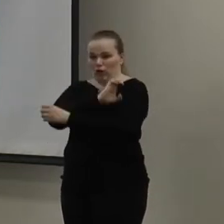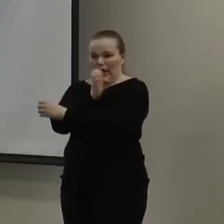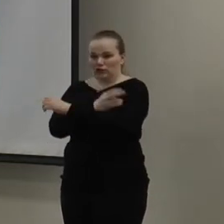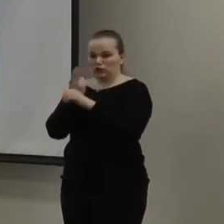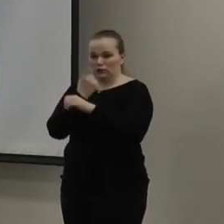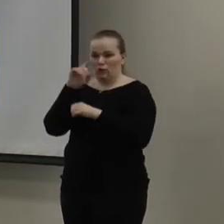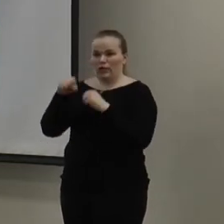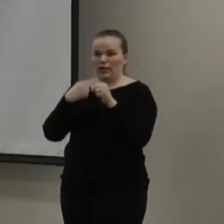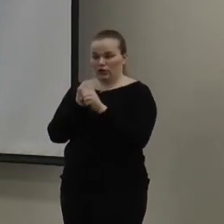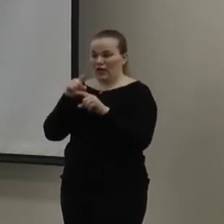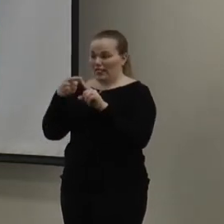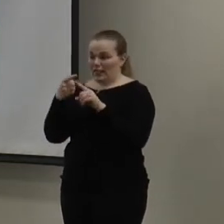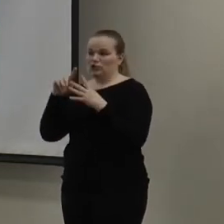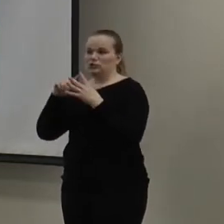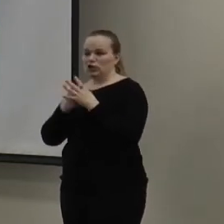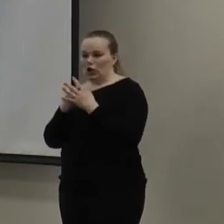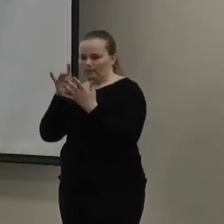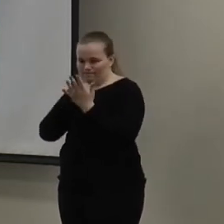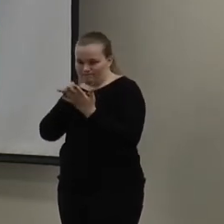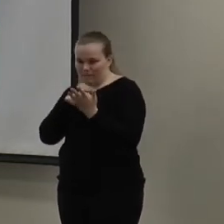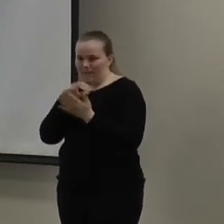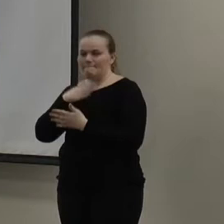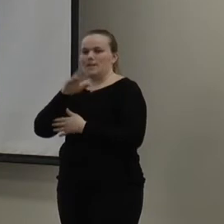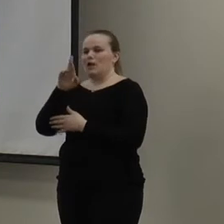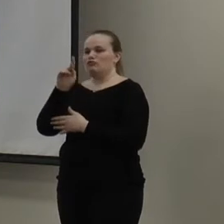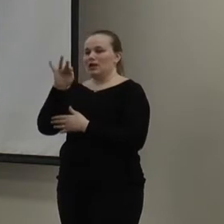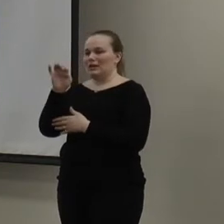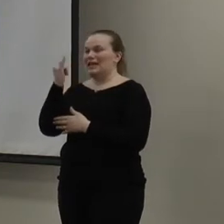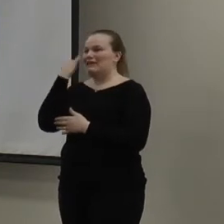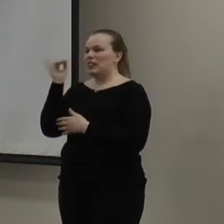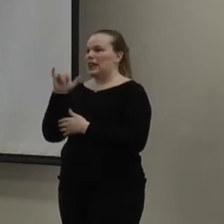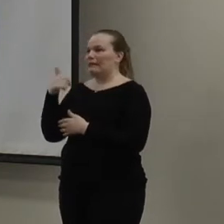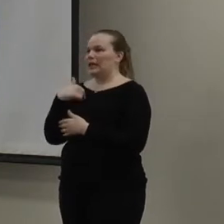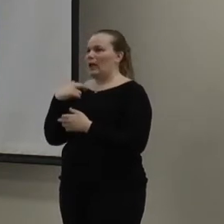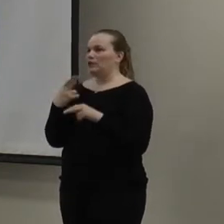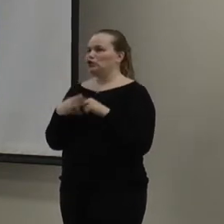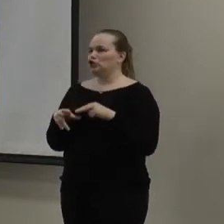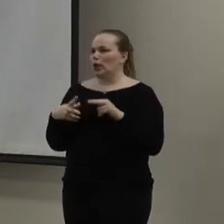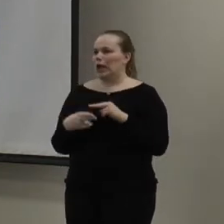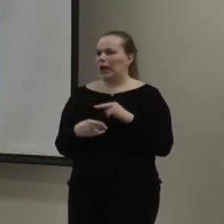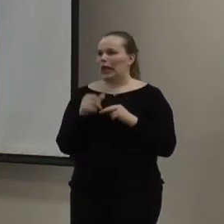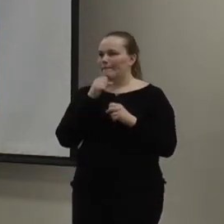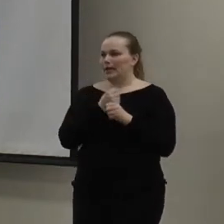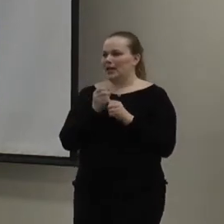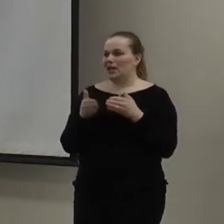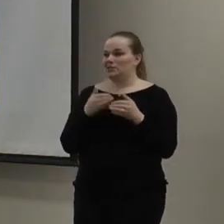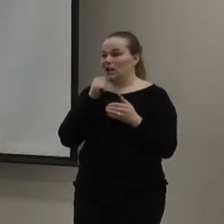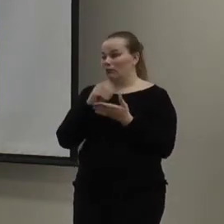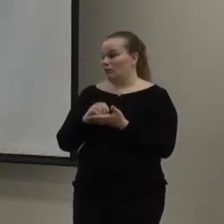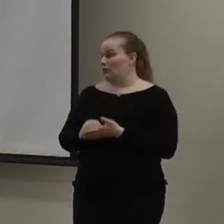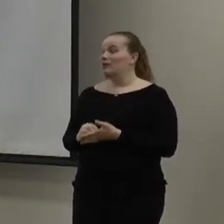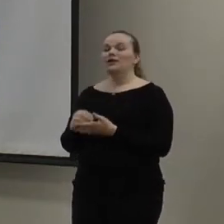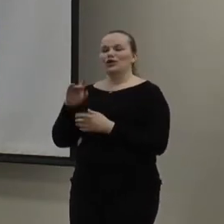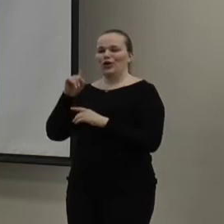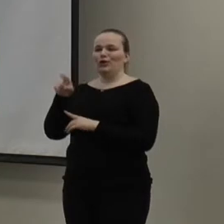for the year and then be able to start calculating what your rate is. So, if you're like me and you like shortcuts and making it easy, you can also go